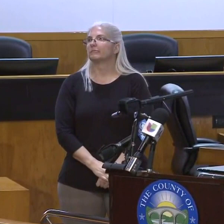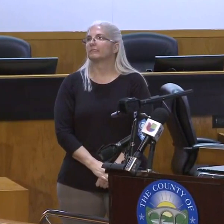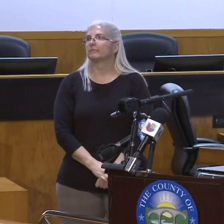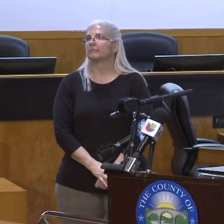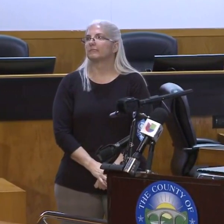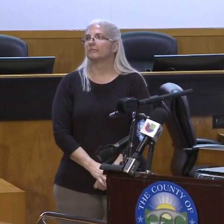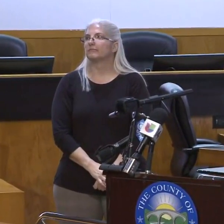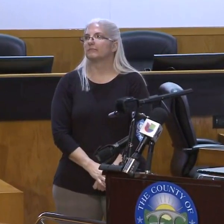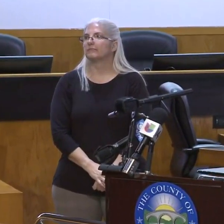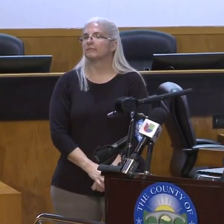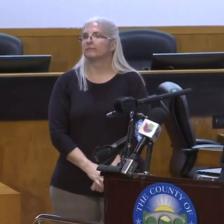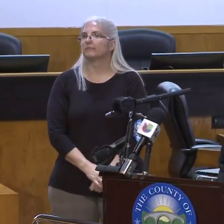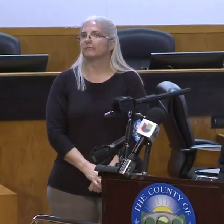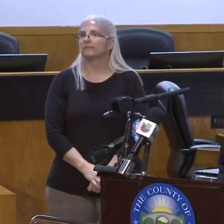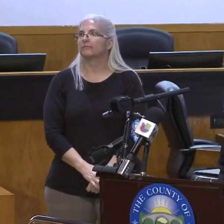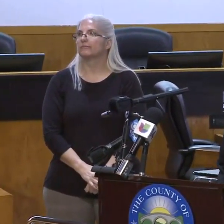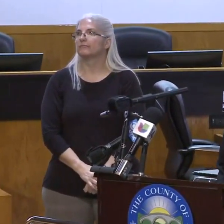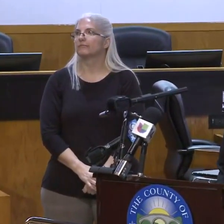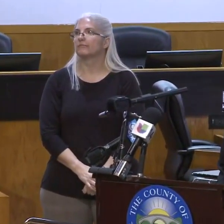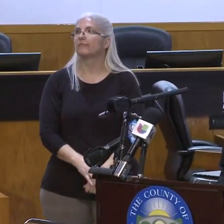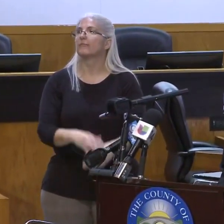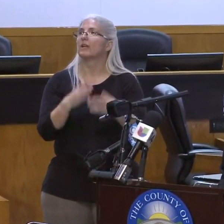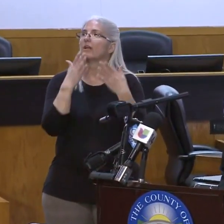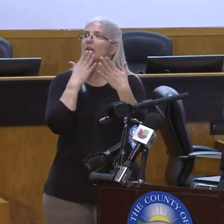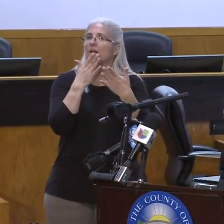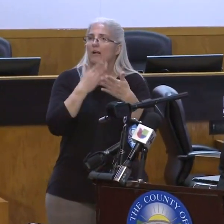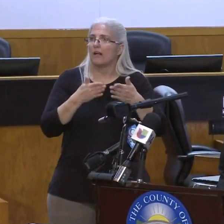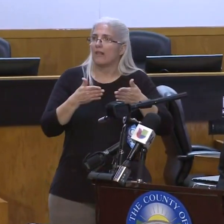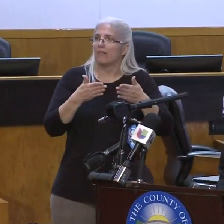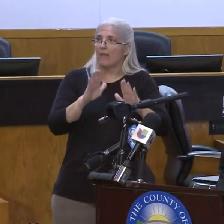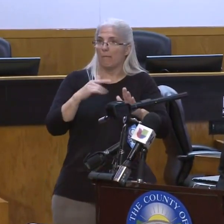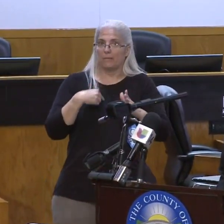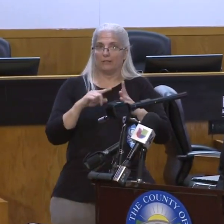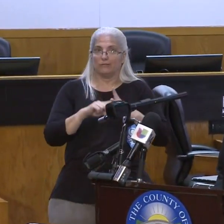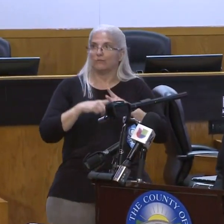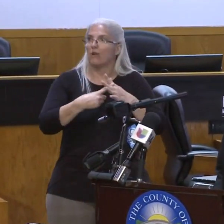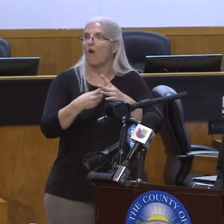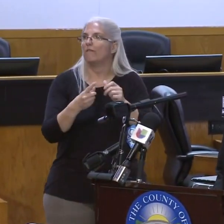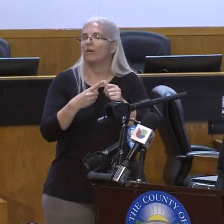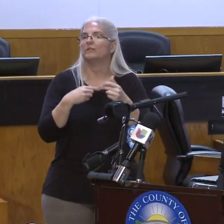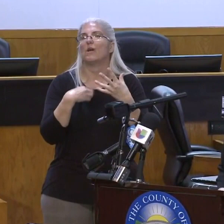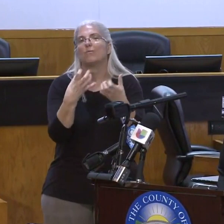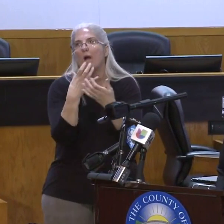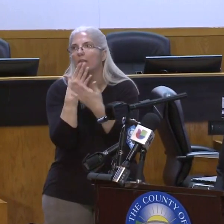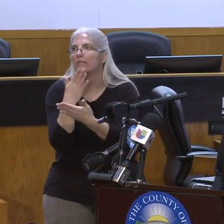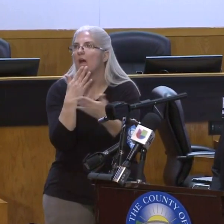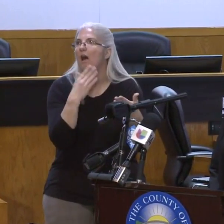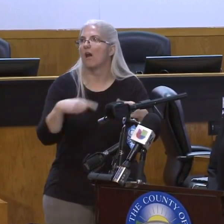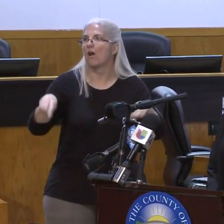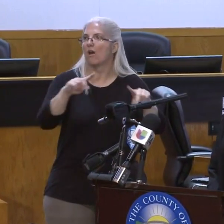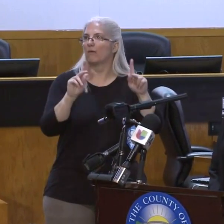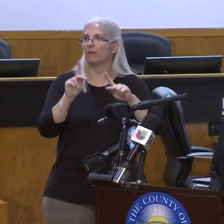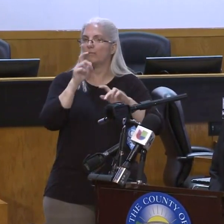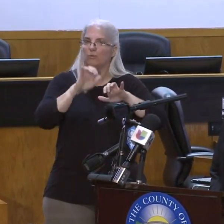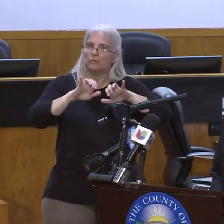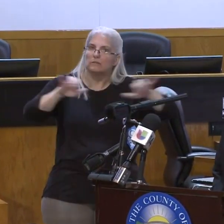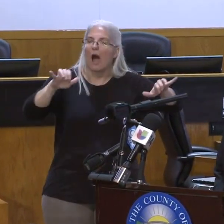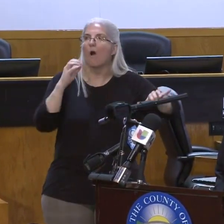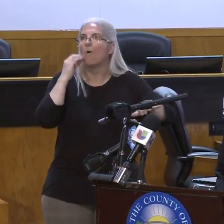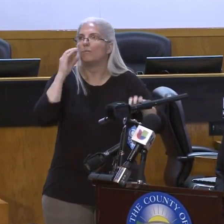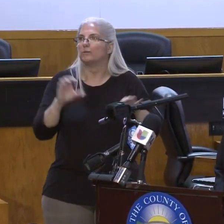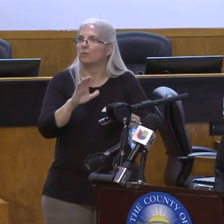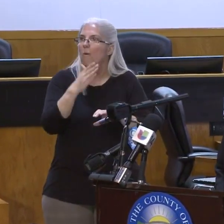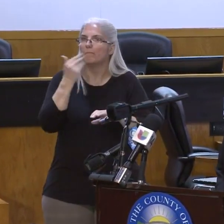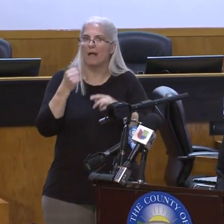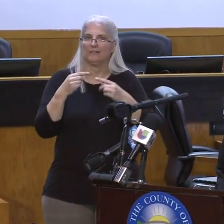Thank you. And let me start by thanking all of you who are at home, who are doing your best to make sure we're not spreading this